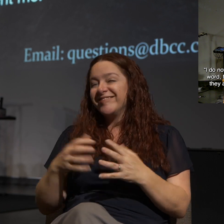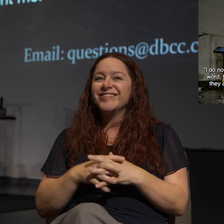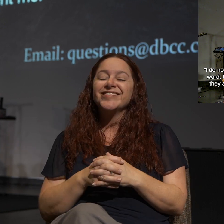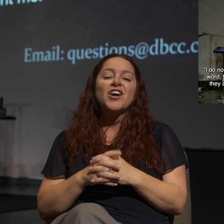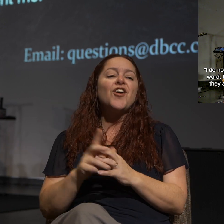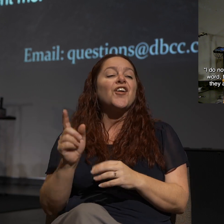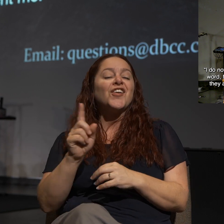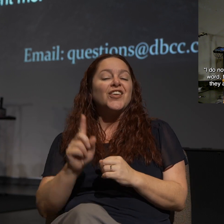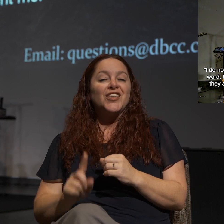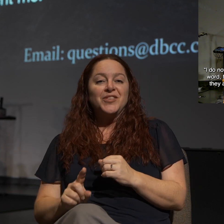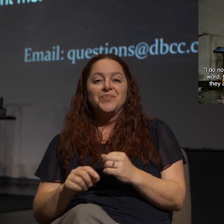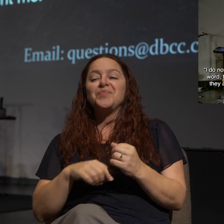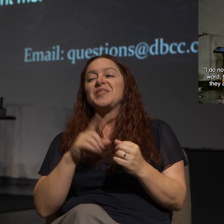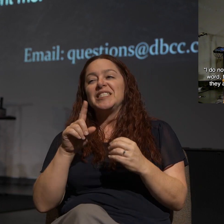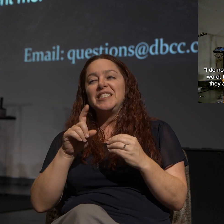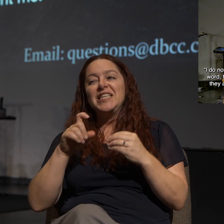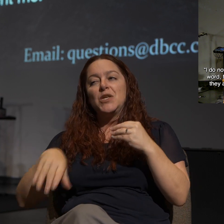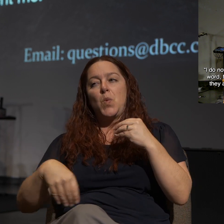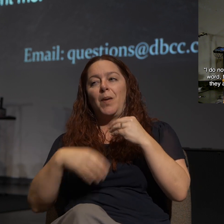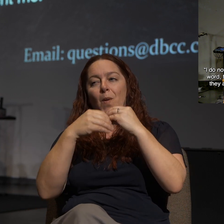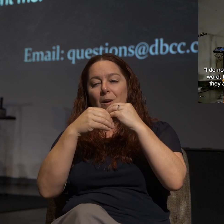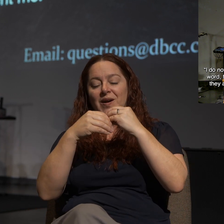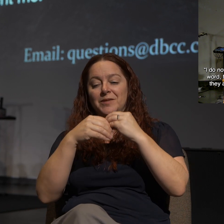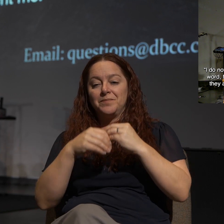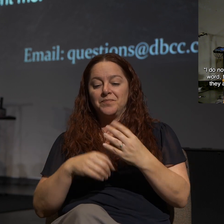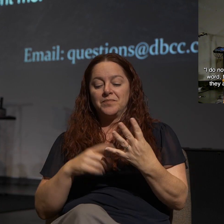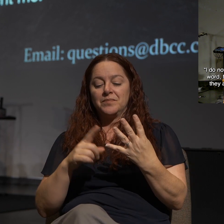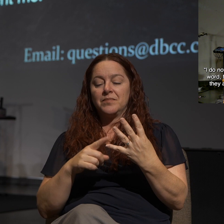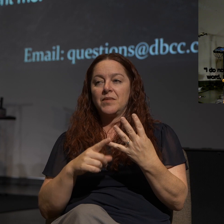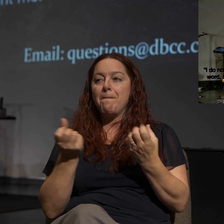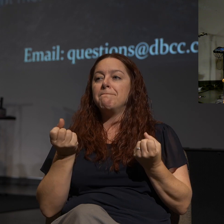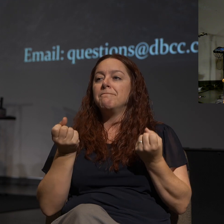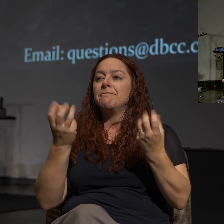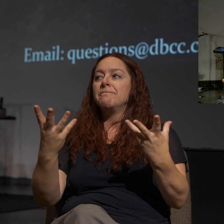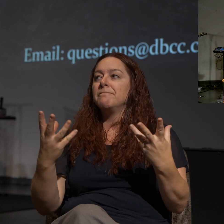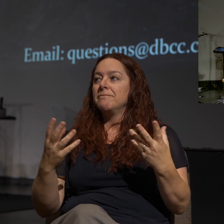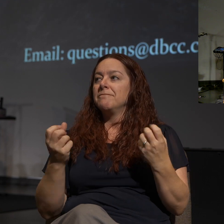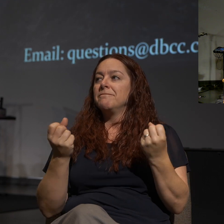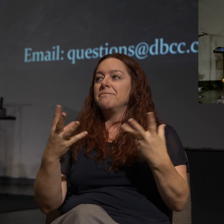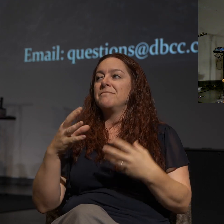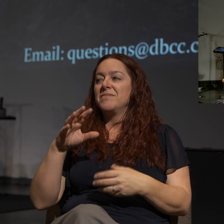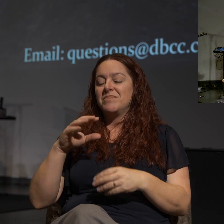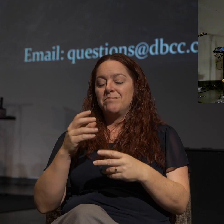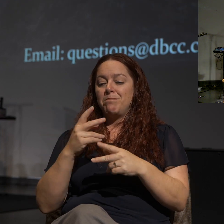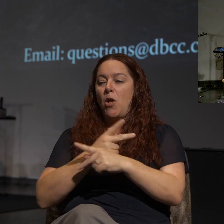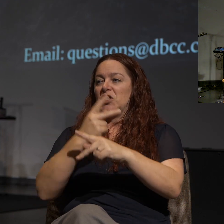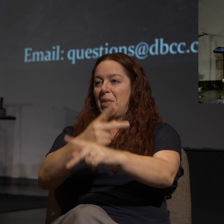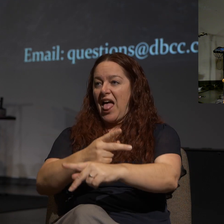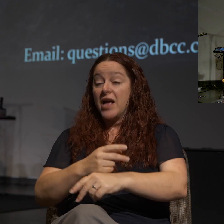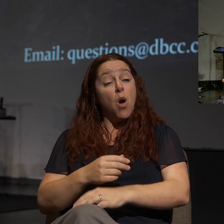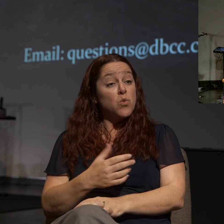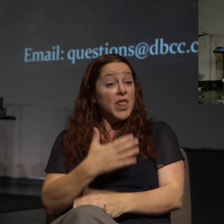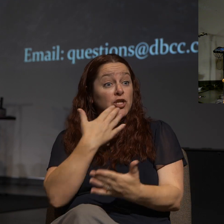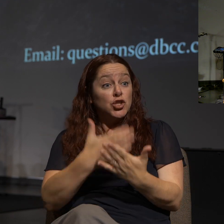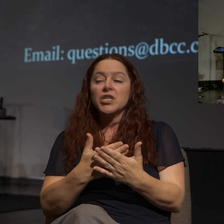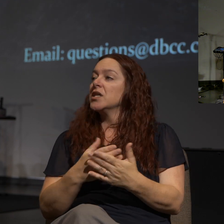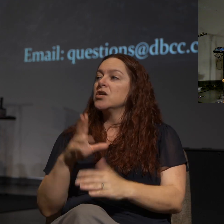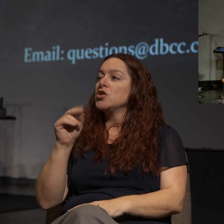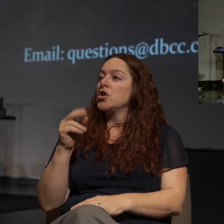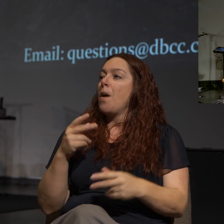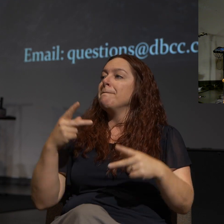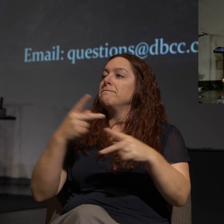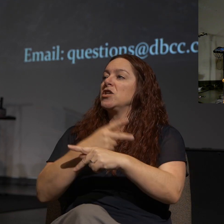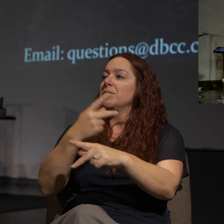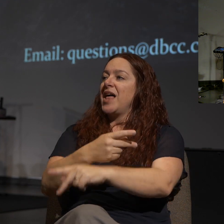He said, no, no, no, we need one more. We need multiply. I'm like, oh, that's good. Multiply goes, no, no, we need multiply